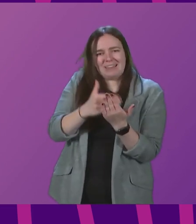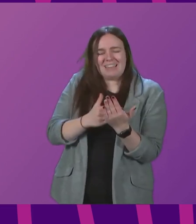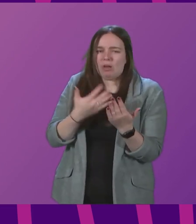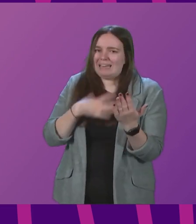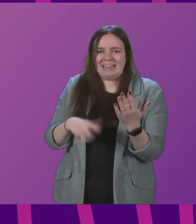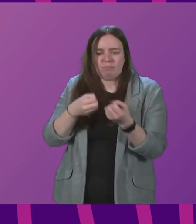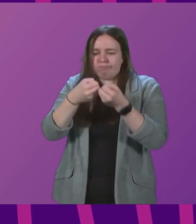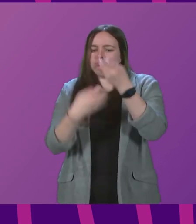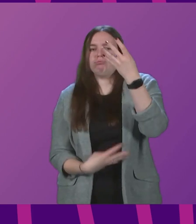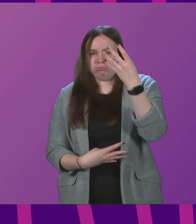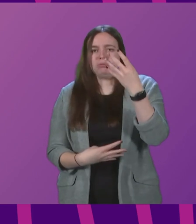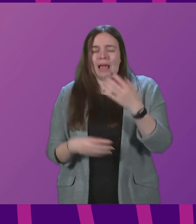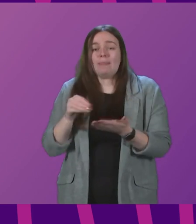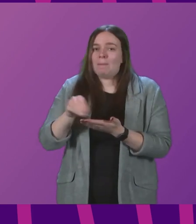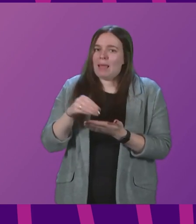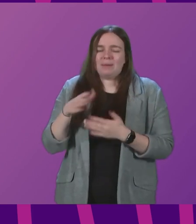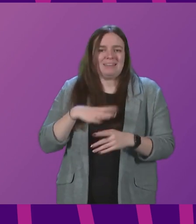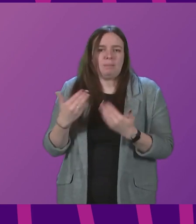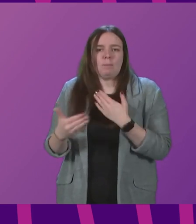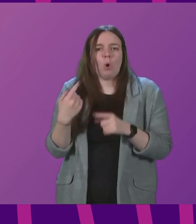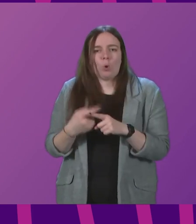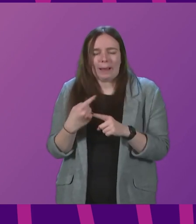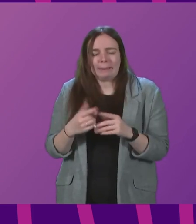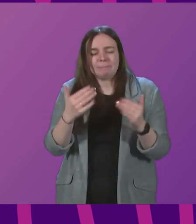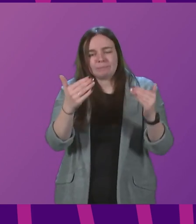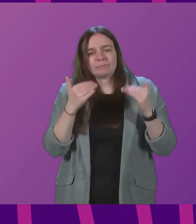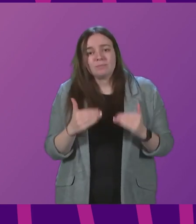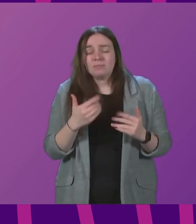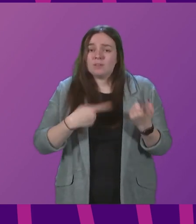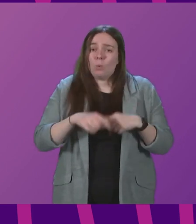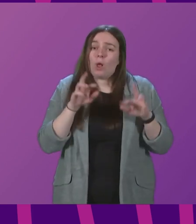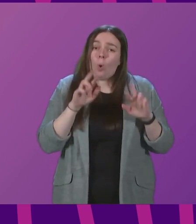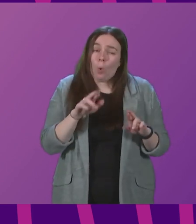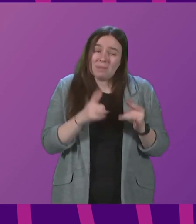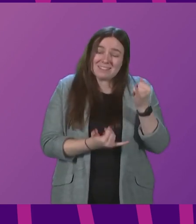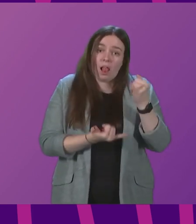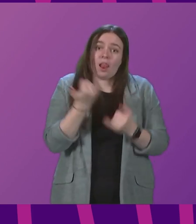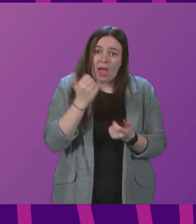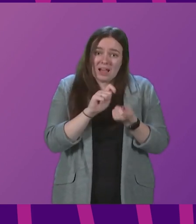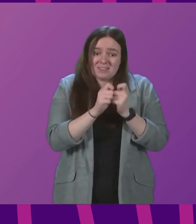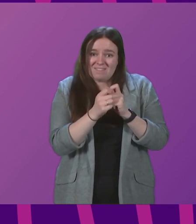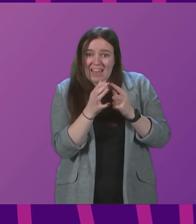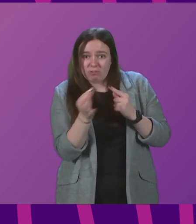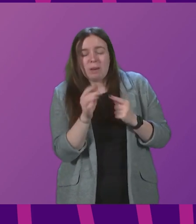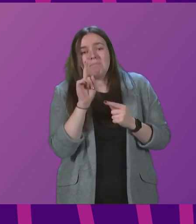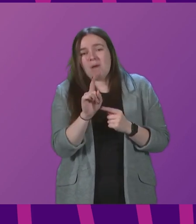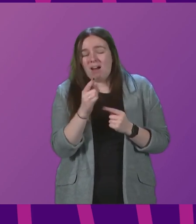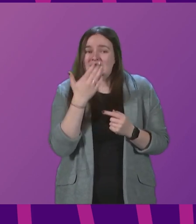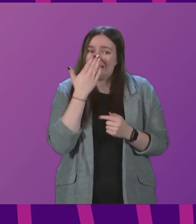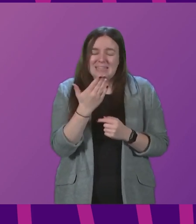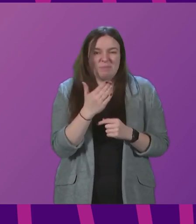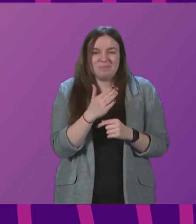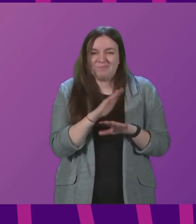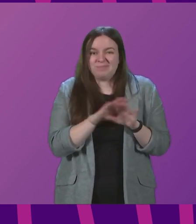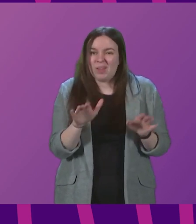and the payment made much quicker. Now, finally, of course, we hope that this is the last variant, but it's highly likely that it won't be.